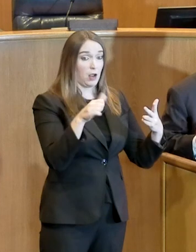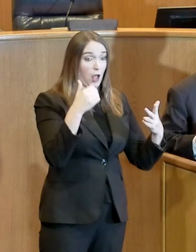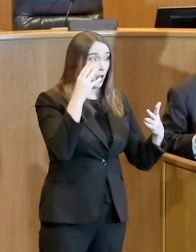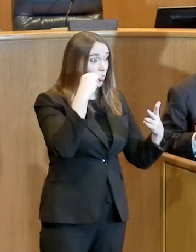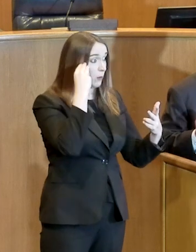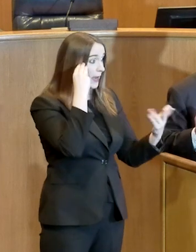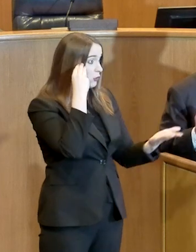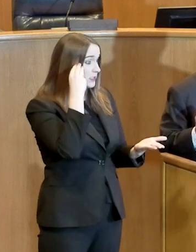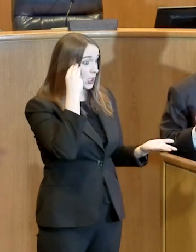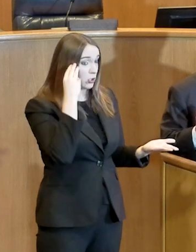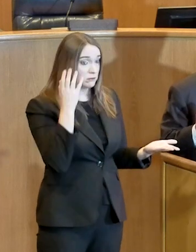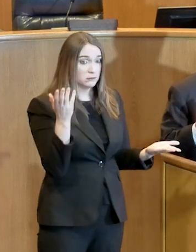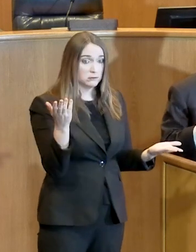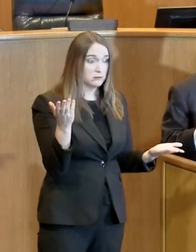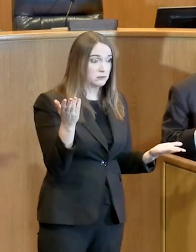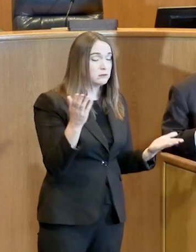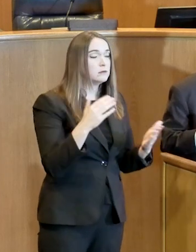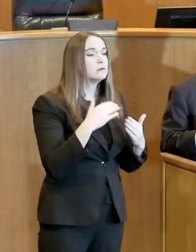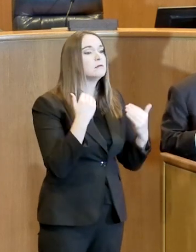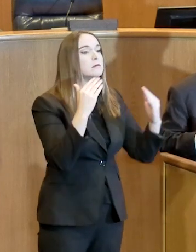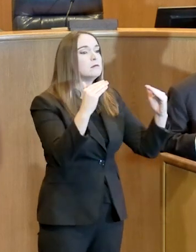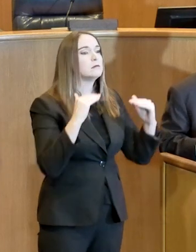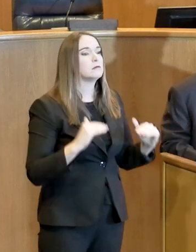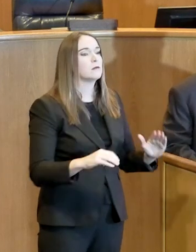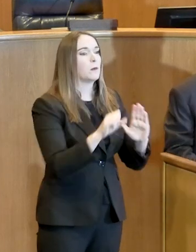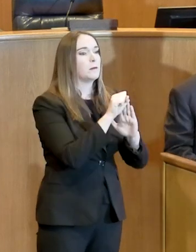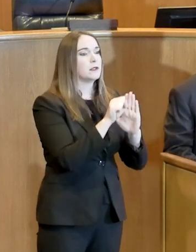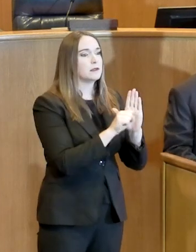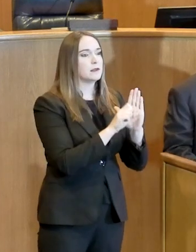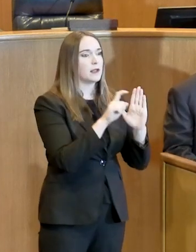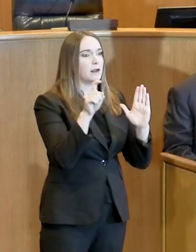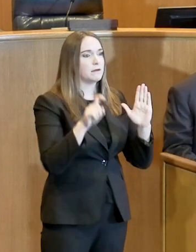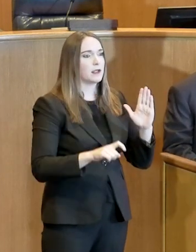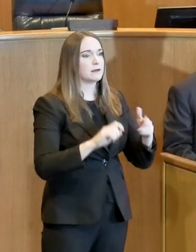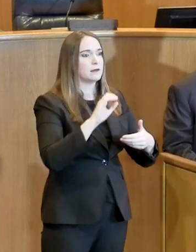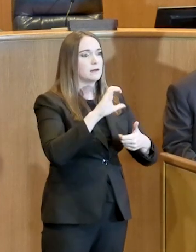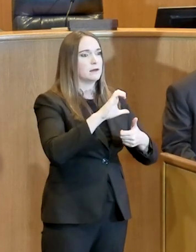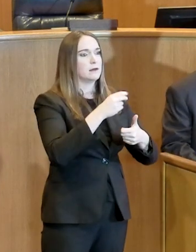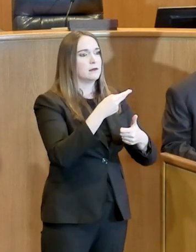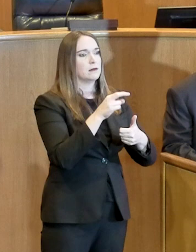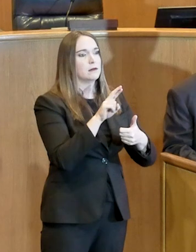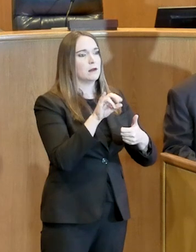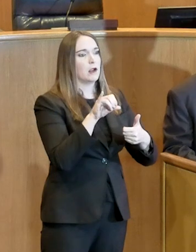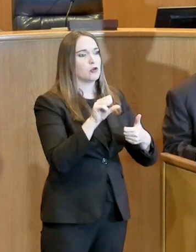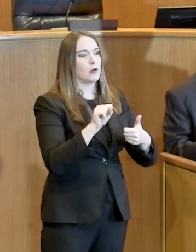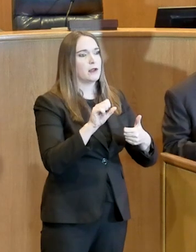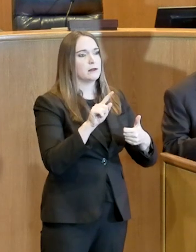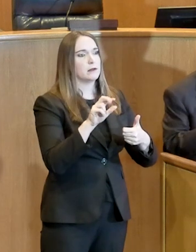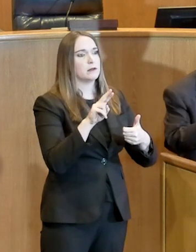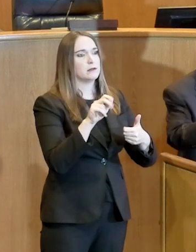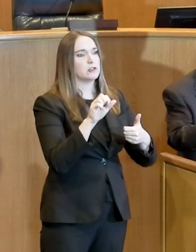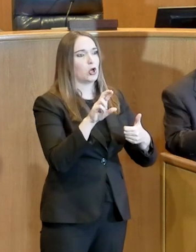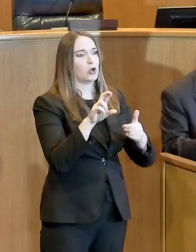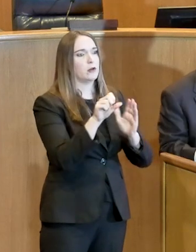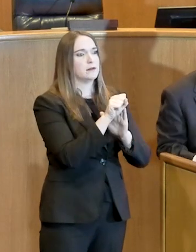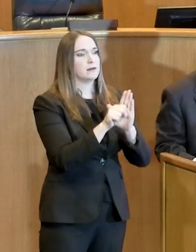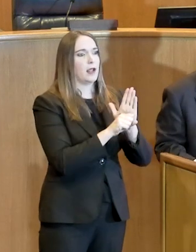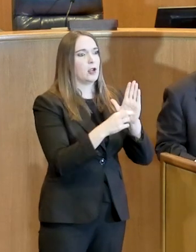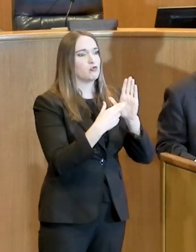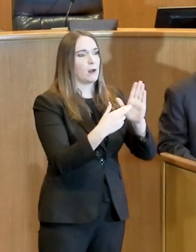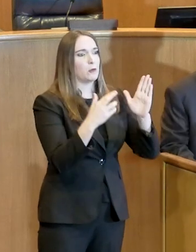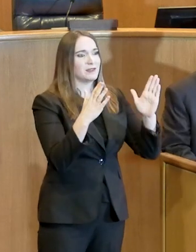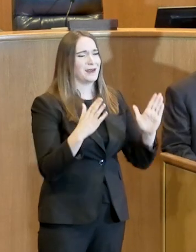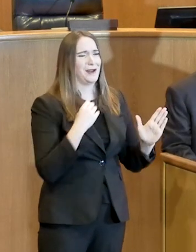from our state we have Chris Turner, U.S. State Representative, just gave you a little